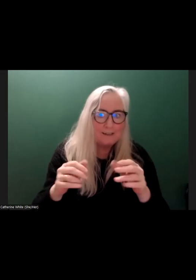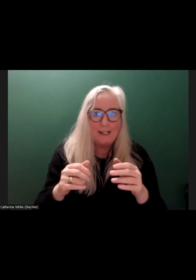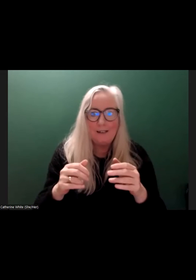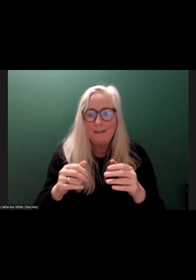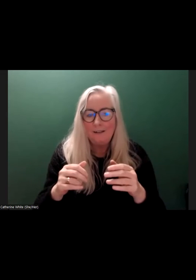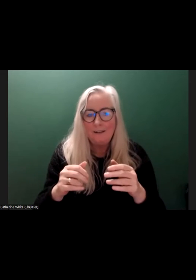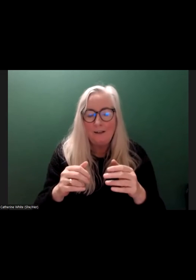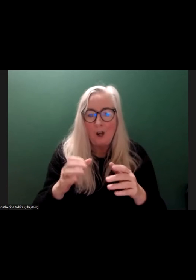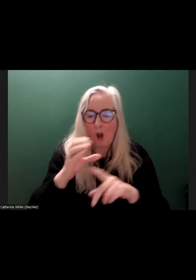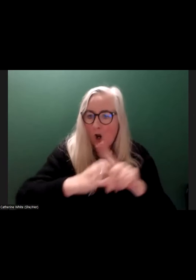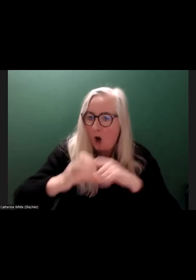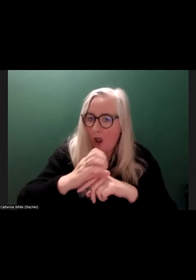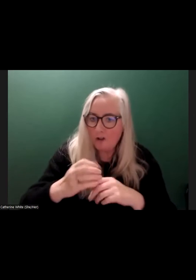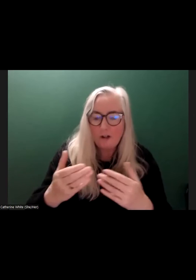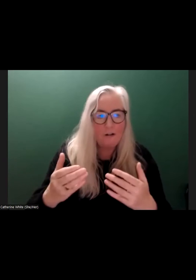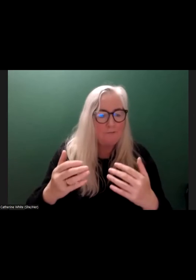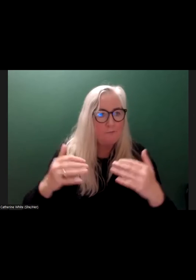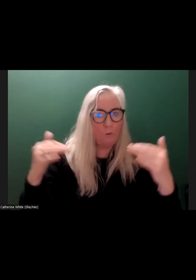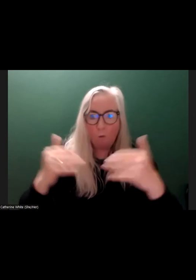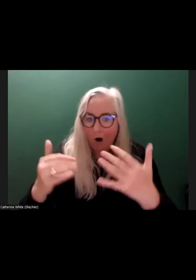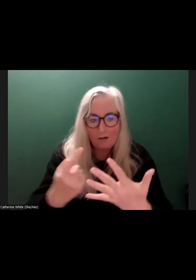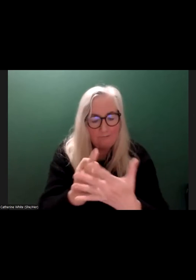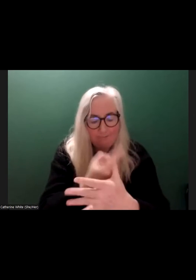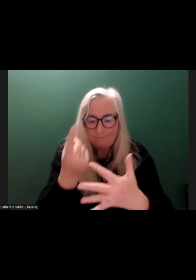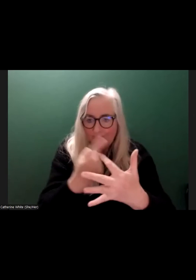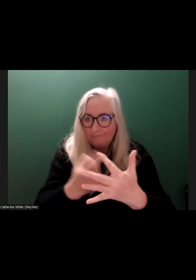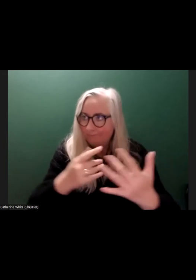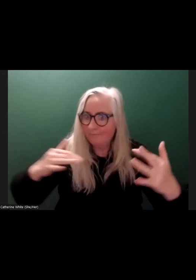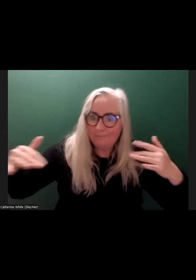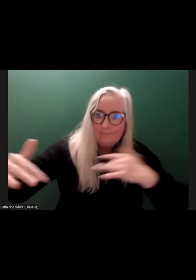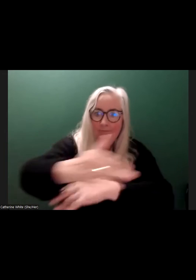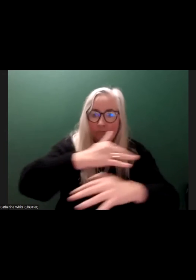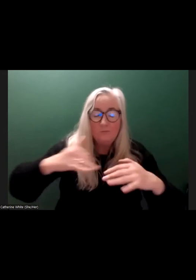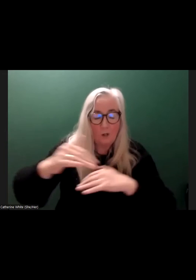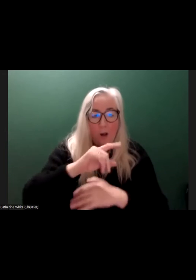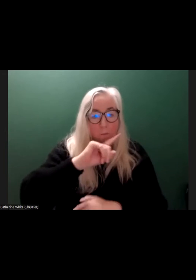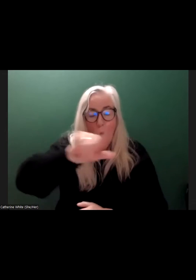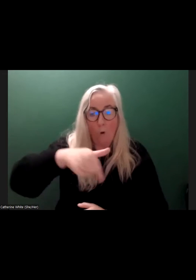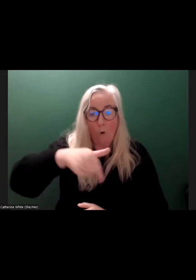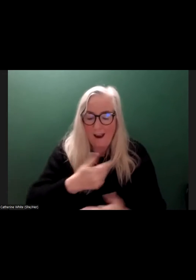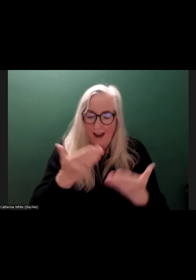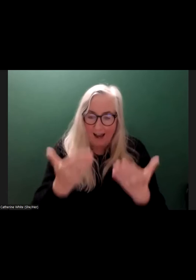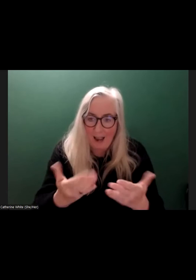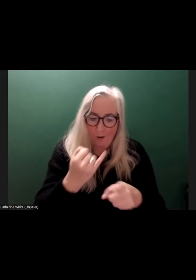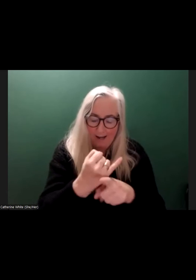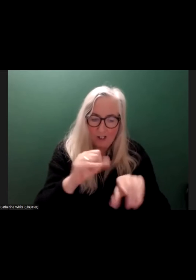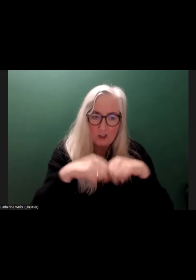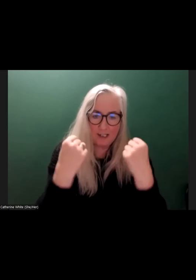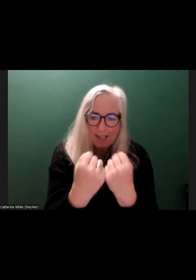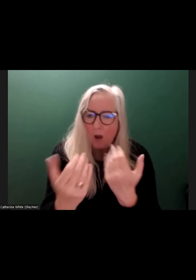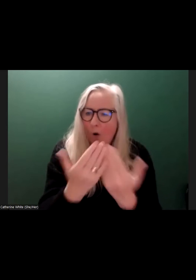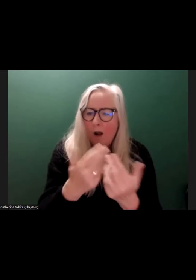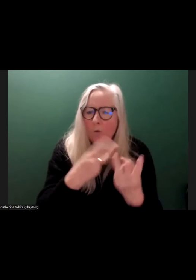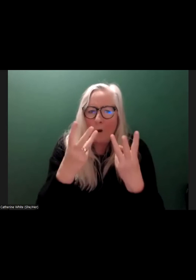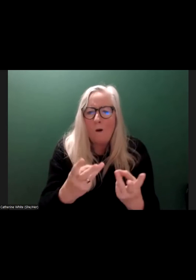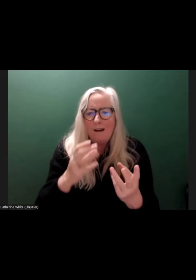The culture wars comes back into it. But again, you know, we are a pivotal point in our society. What do we want Ireland